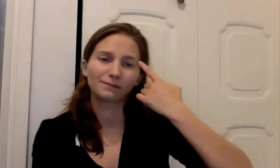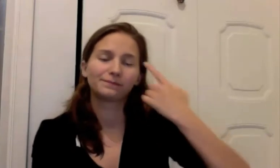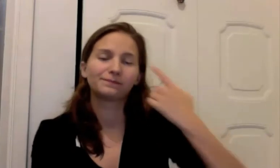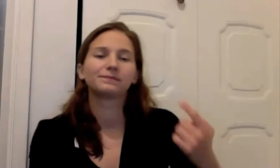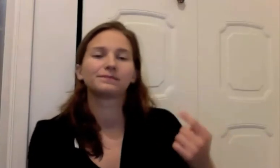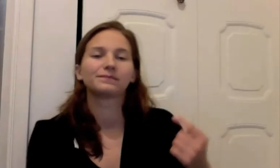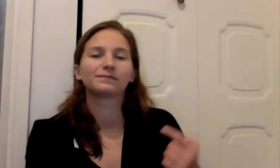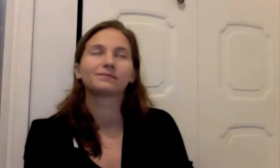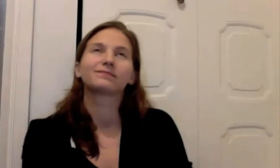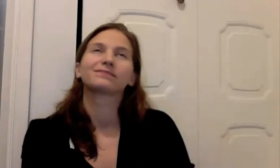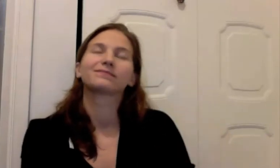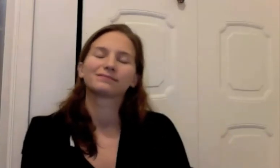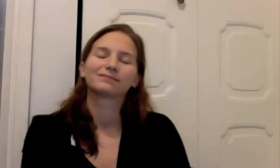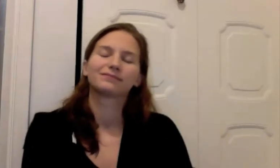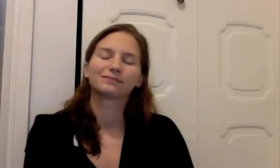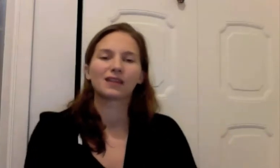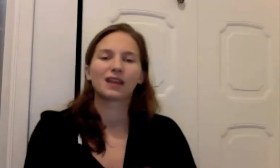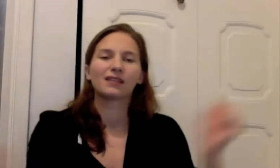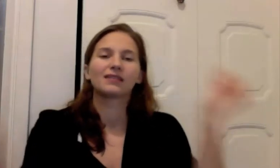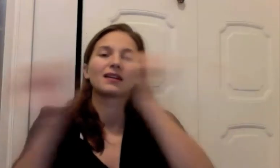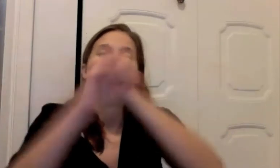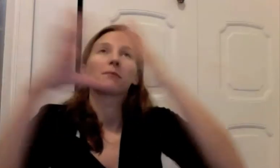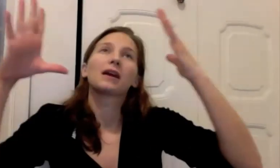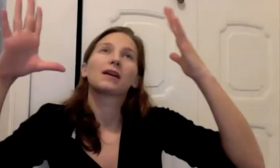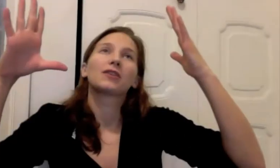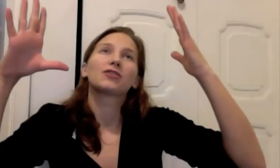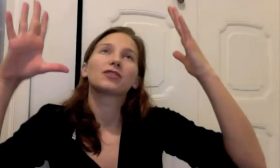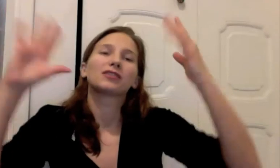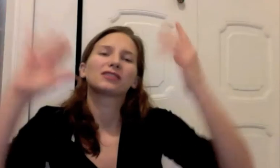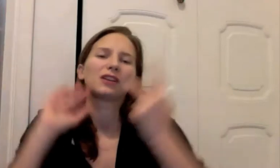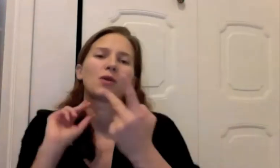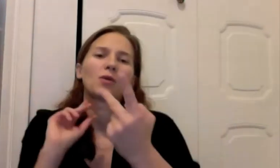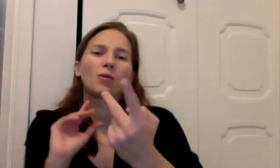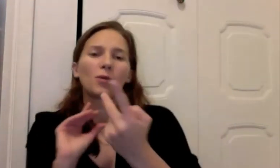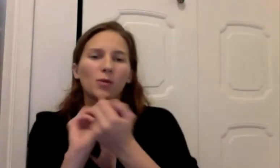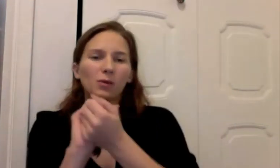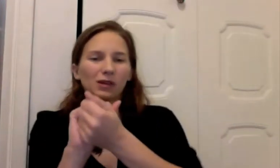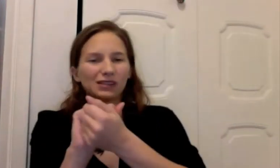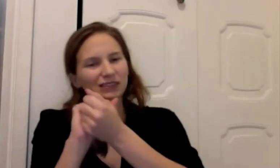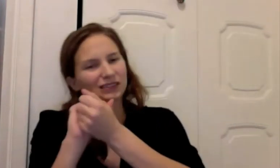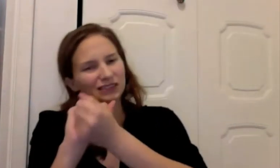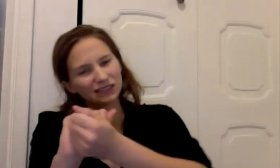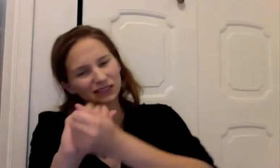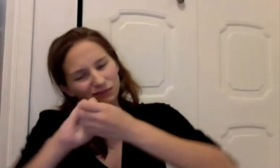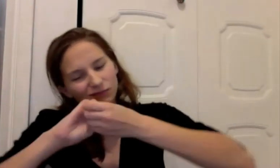never imagined we'd end